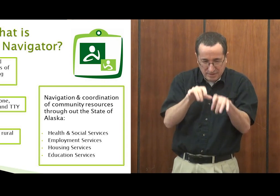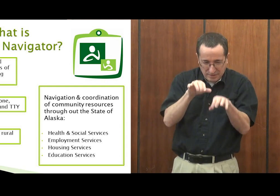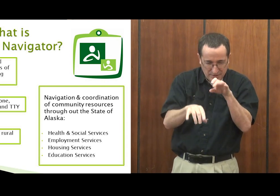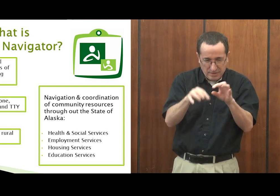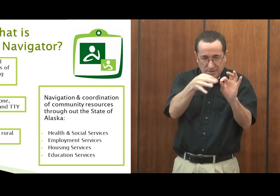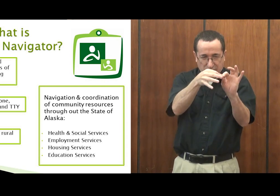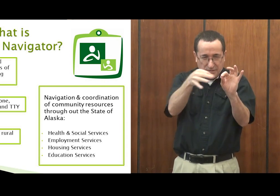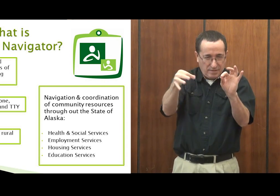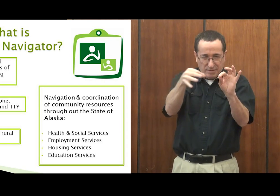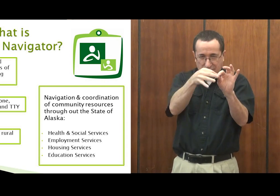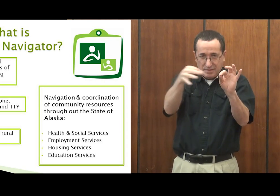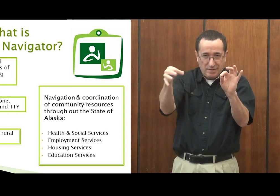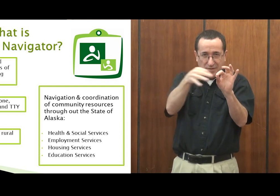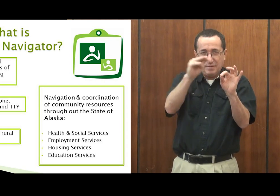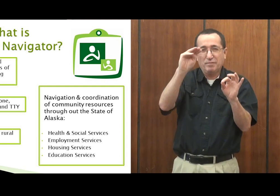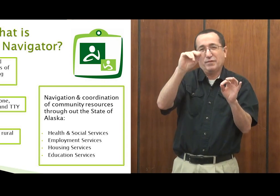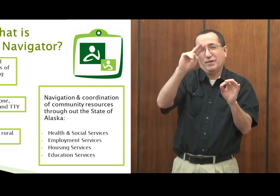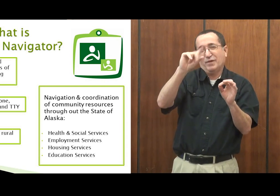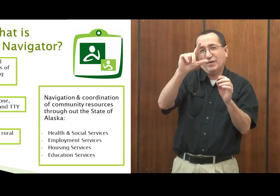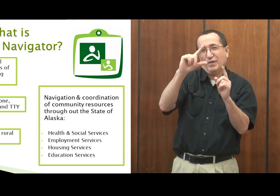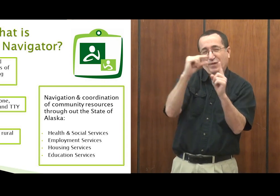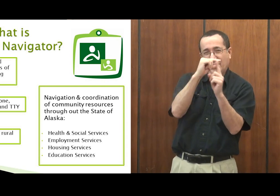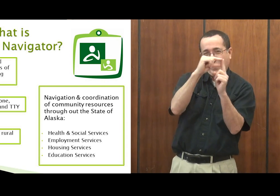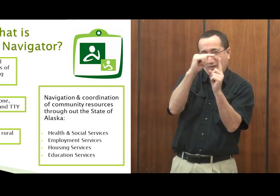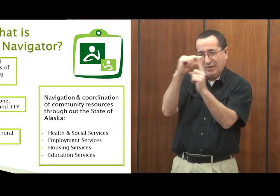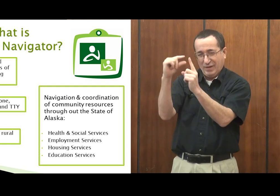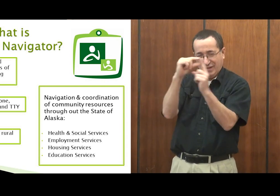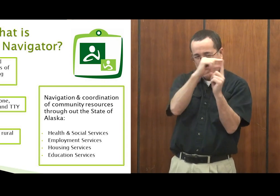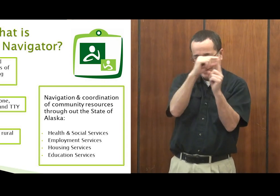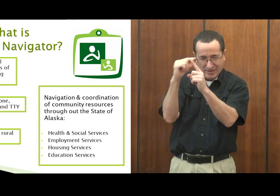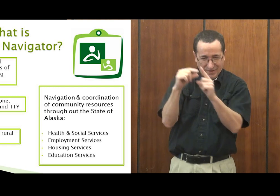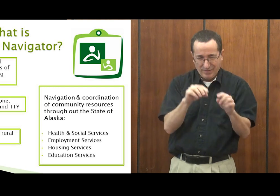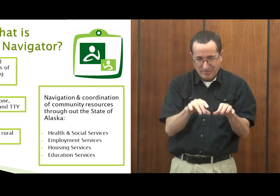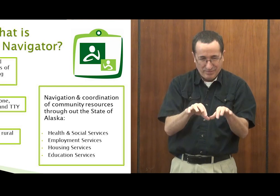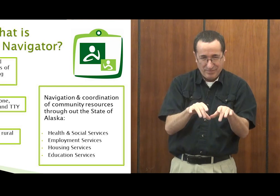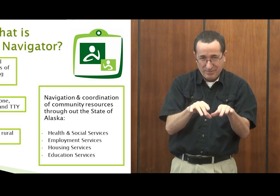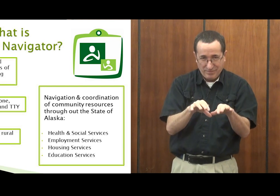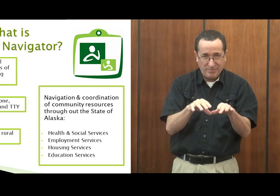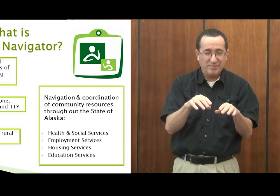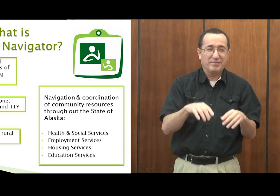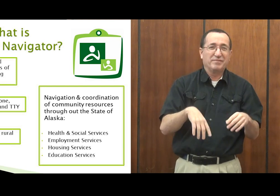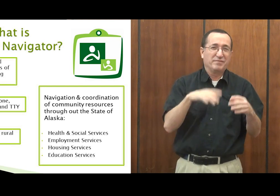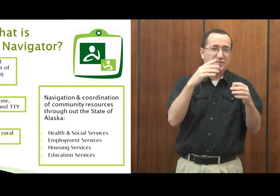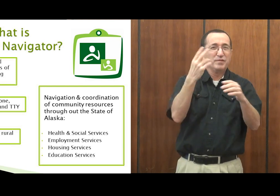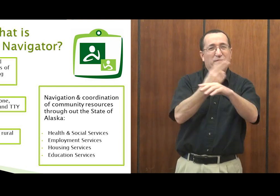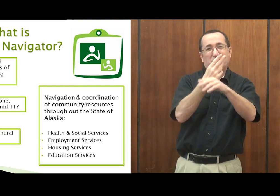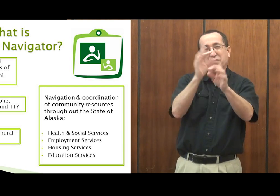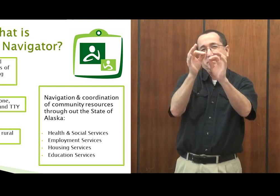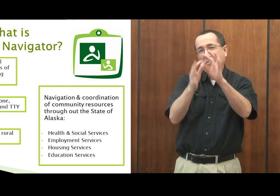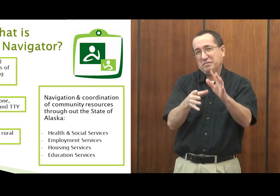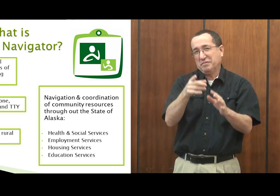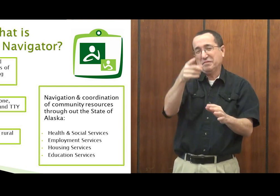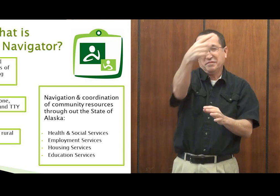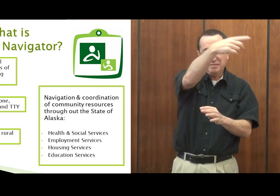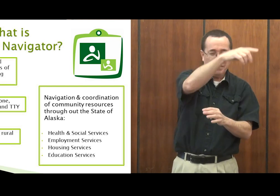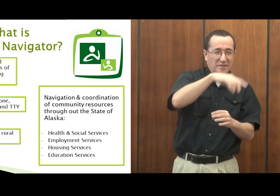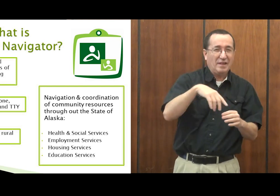Deaf people used to use TTYs, a teletypewriter machine, where we would have to type in English, and